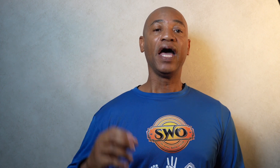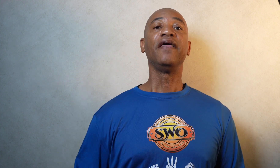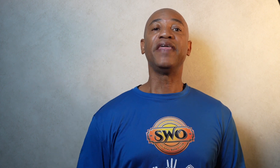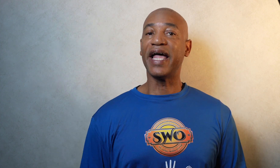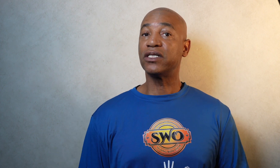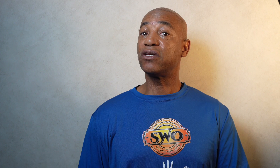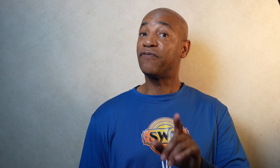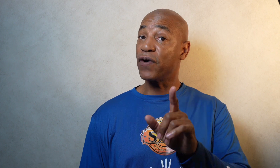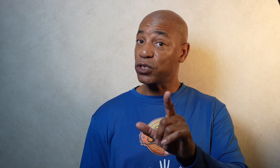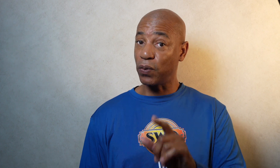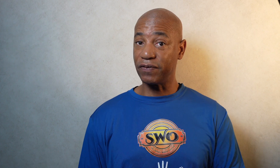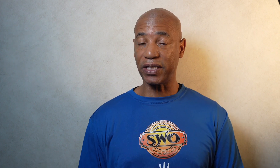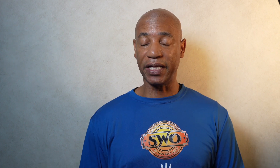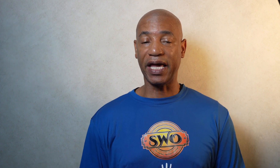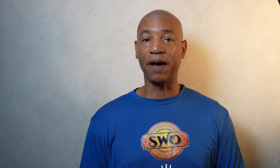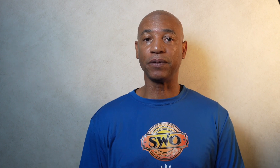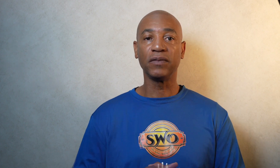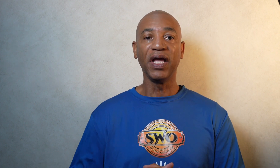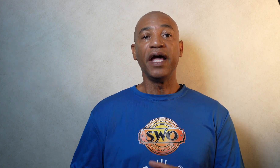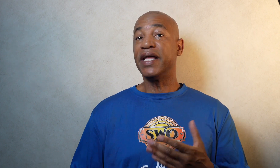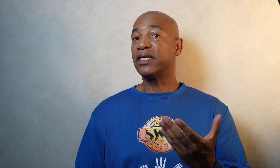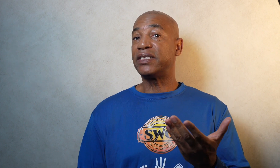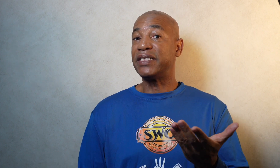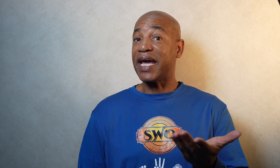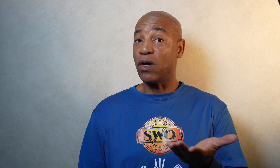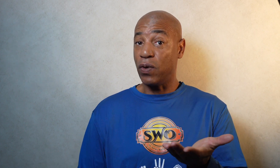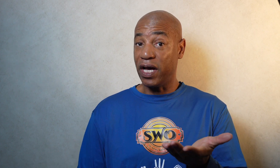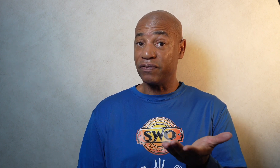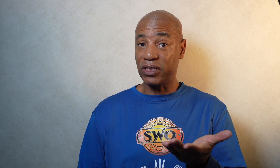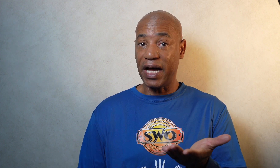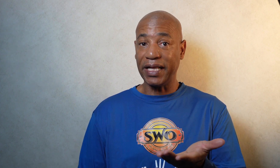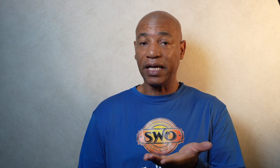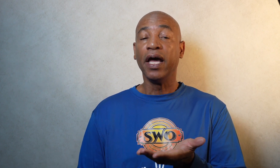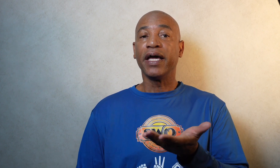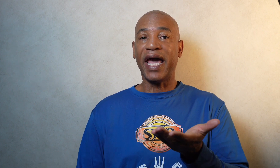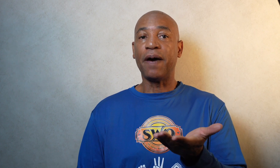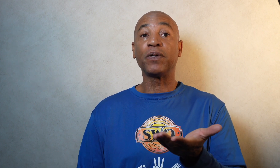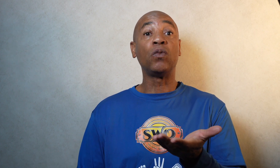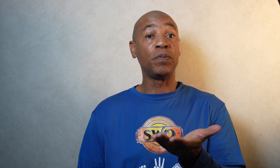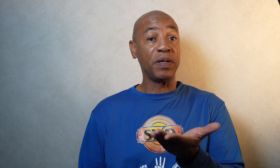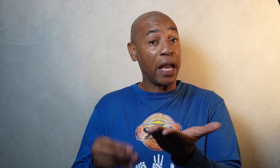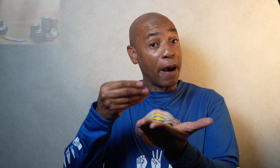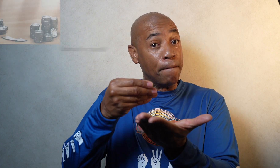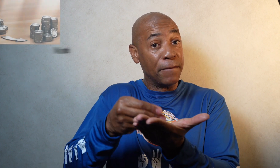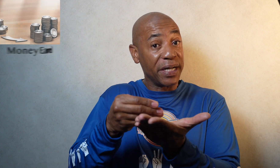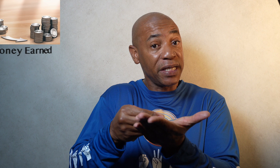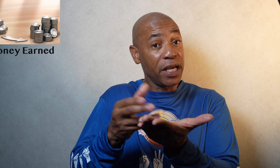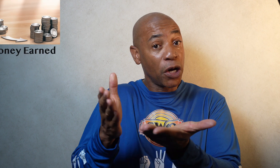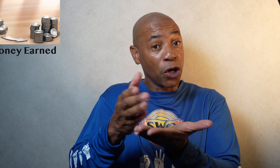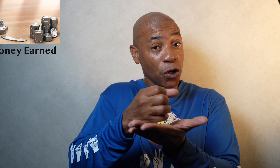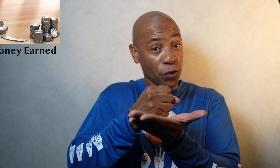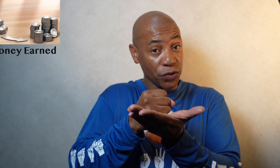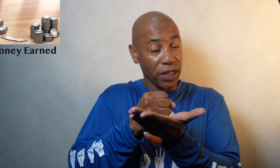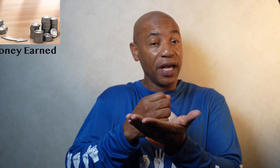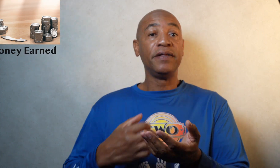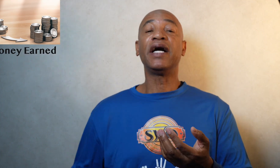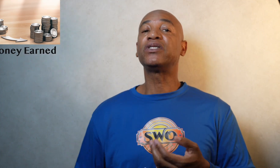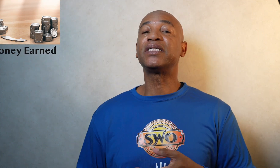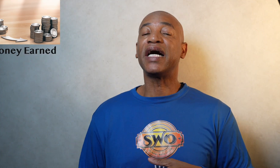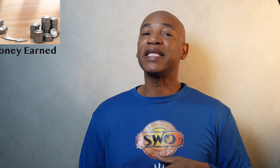That is the first way of signing capital. Now the second way of signing capital would be money earned. Now to sign